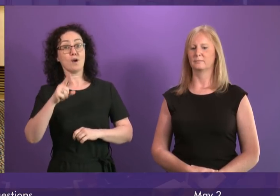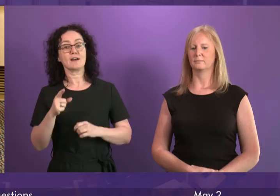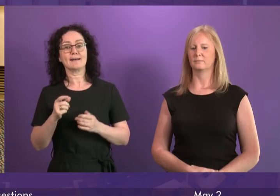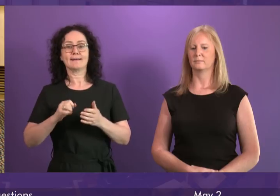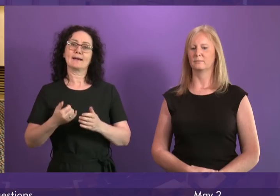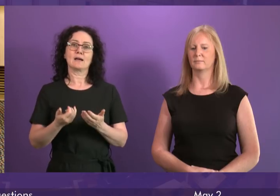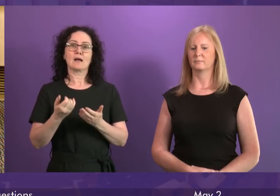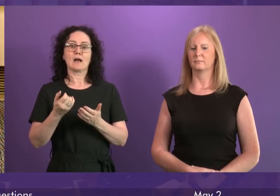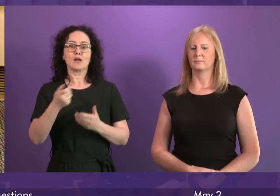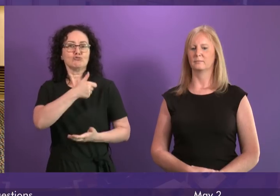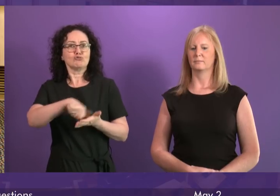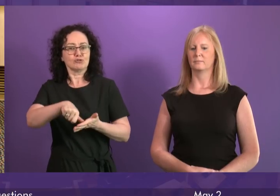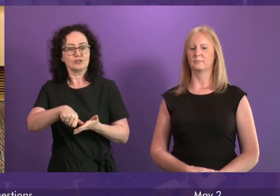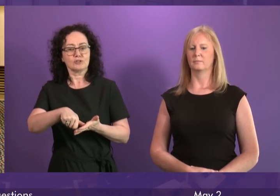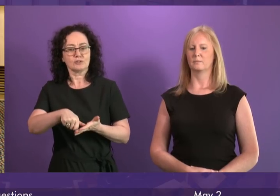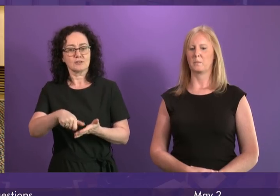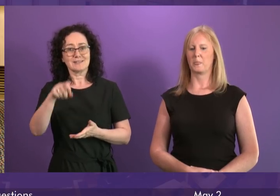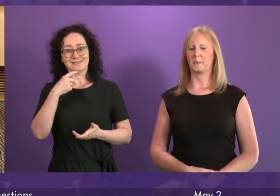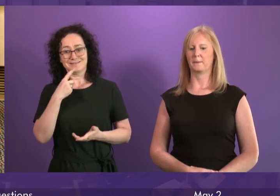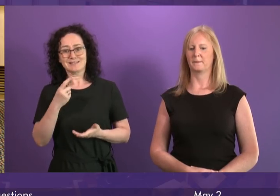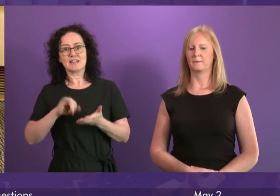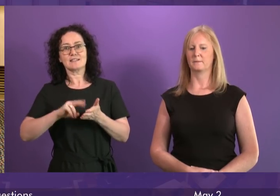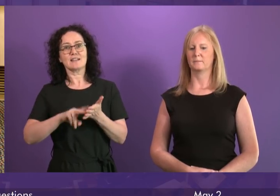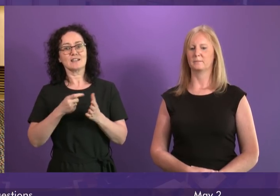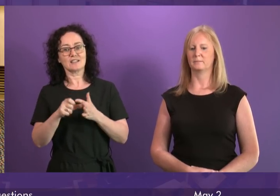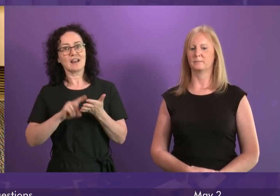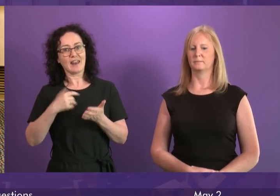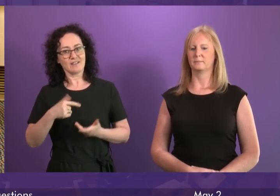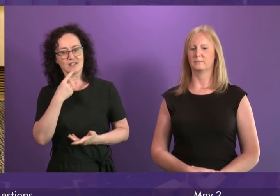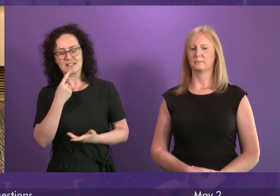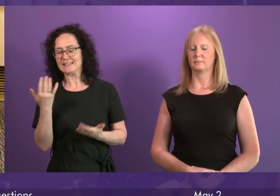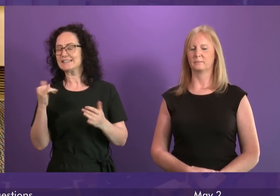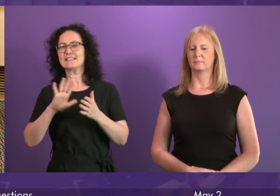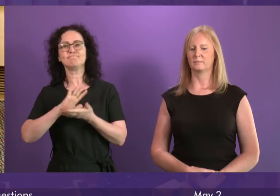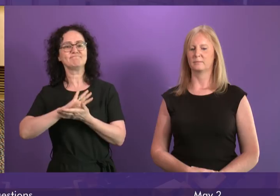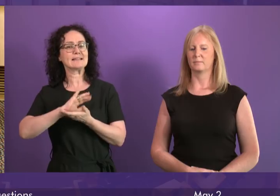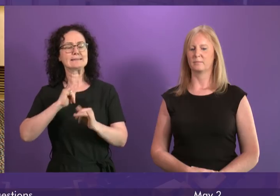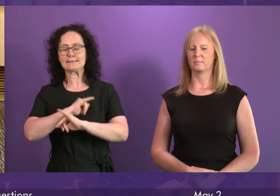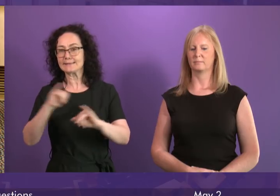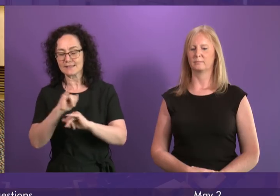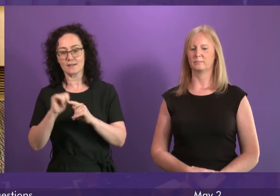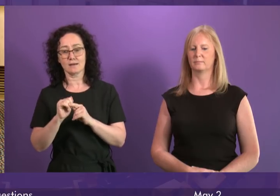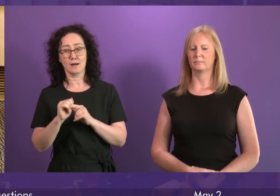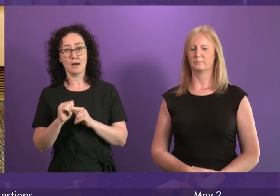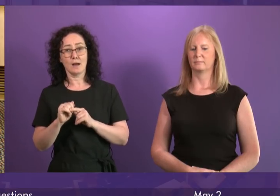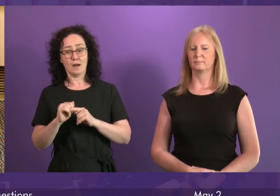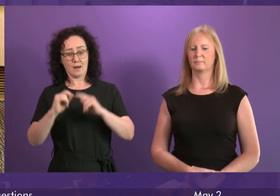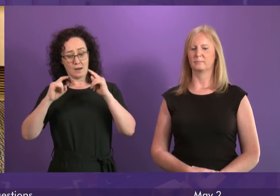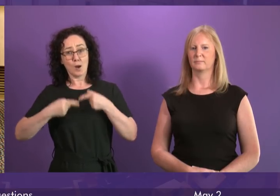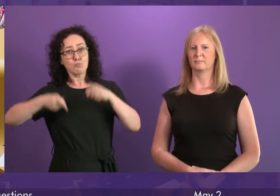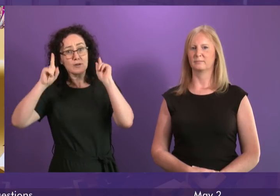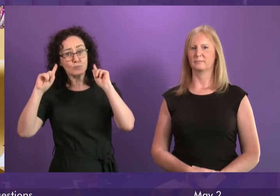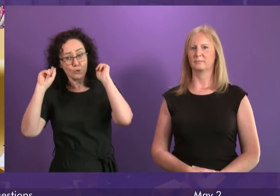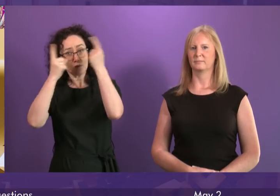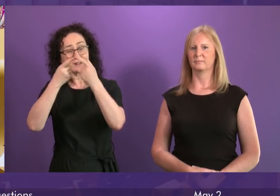unmitigated disaster. The principal of Glasgow University, Brexit is the single biggest public crisis we've had